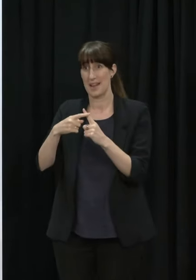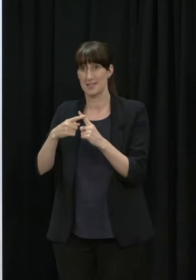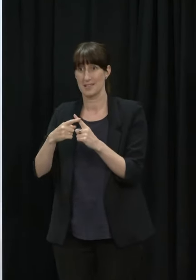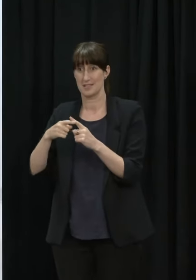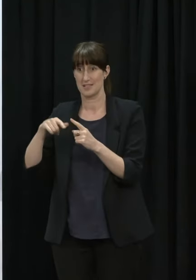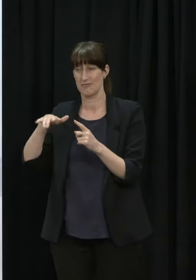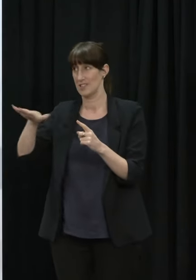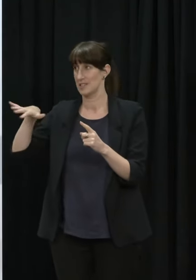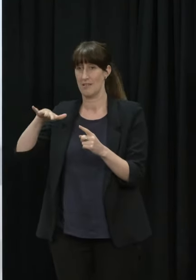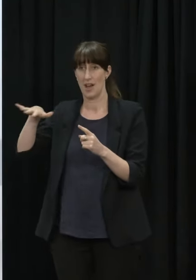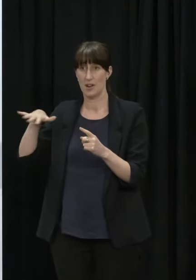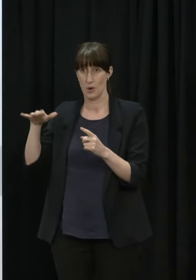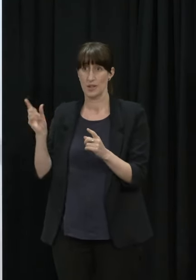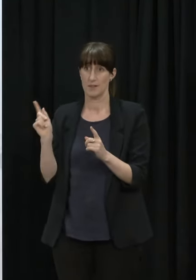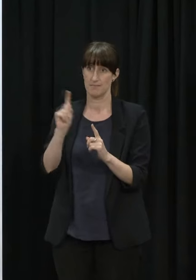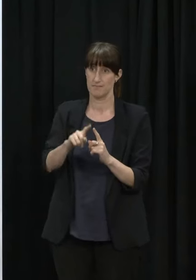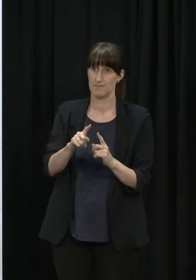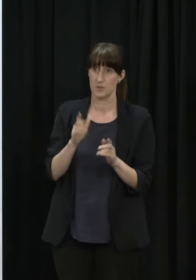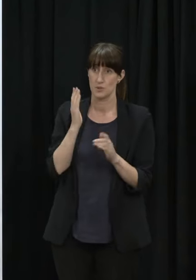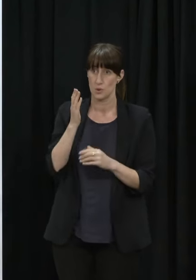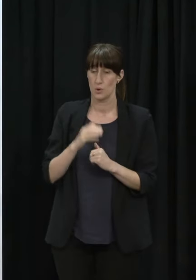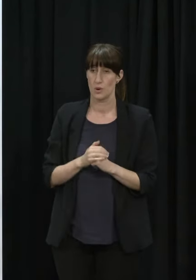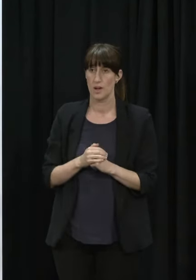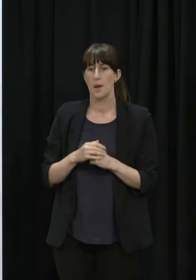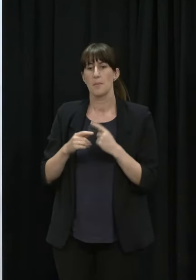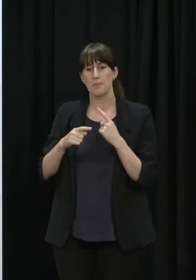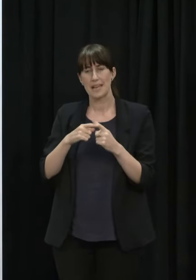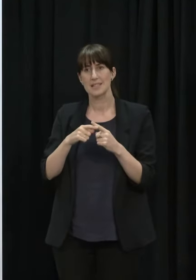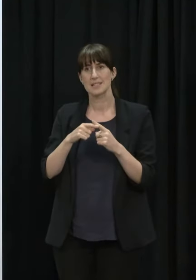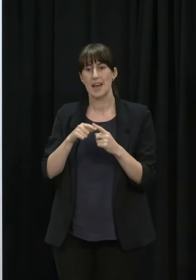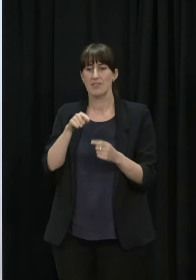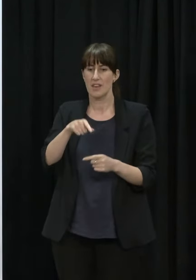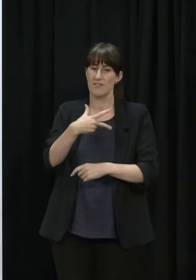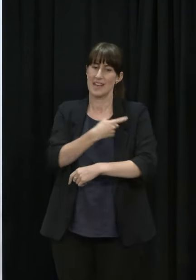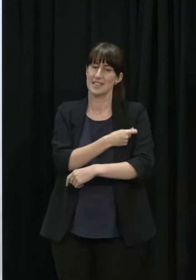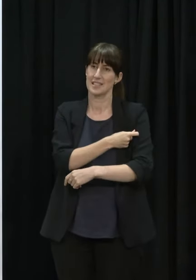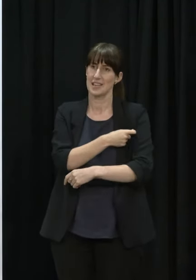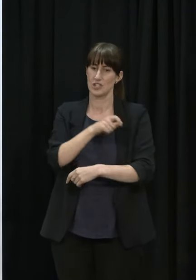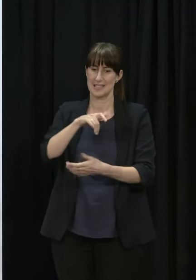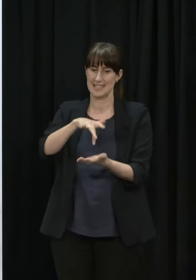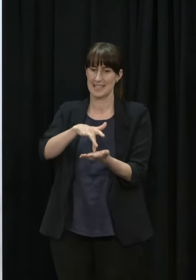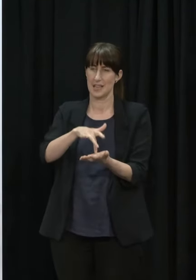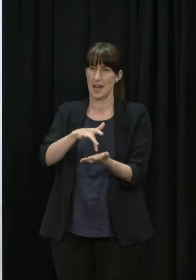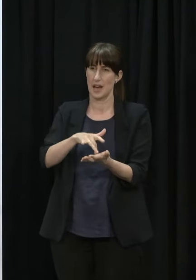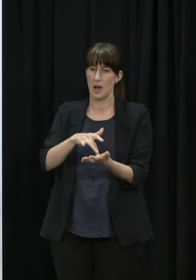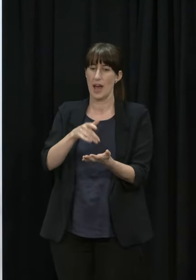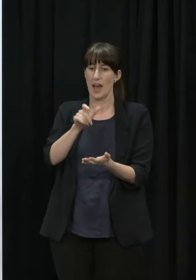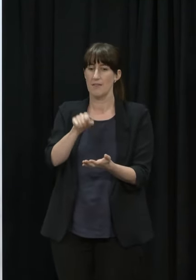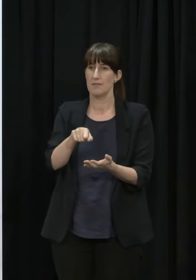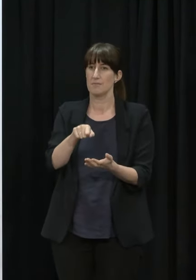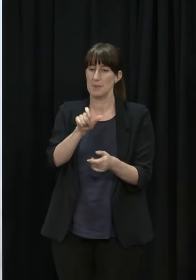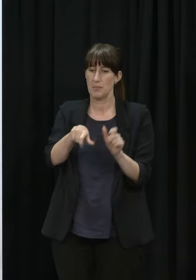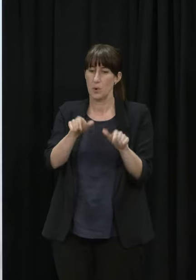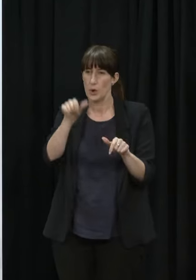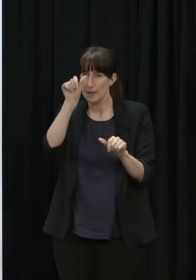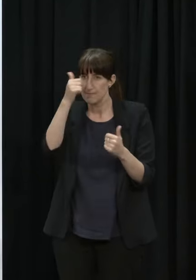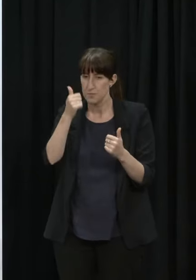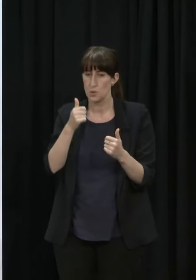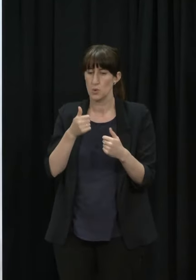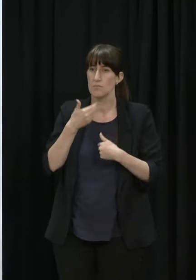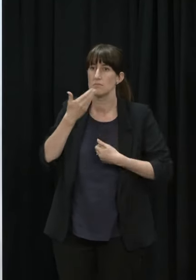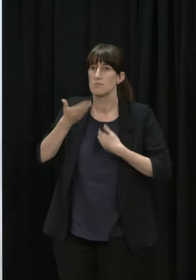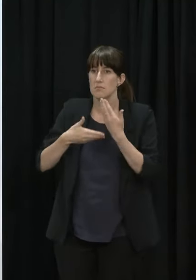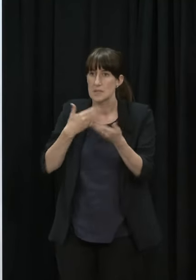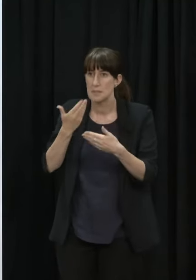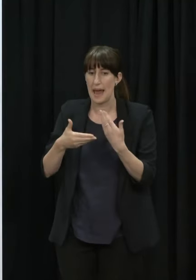that people who are informed and who can talk people through what the vaccine is and what it does and how it works because we know that